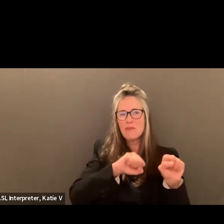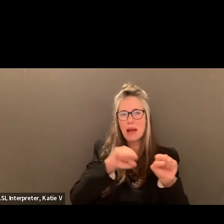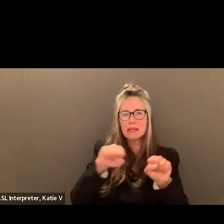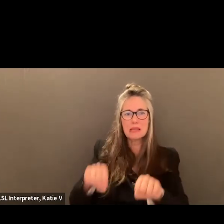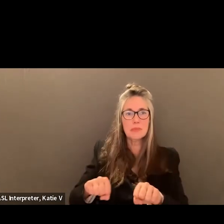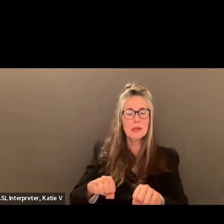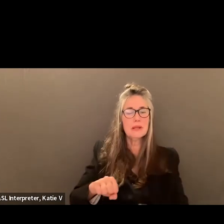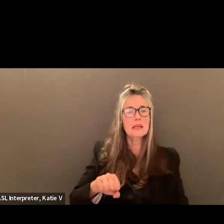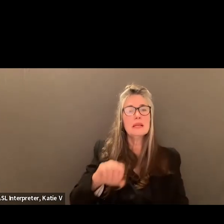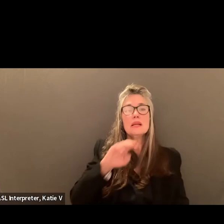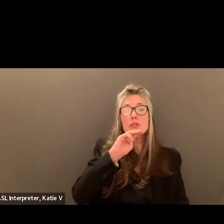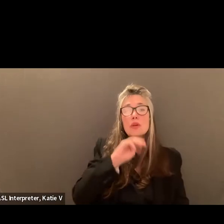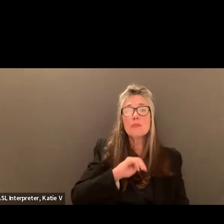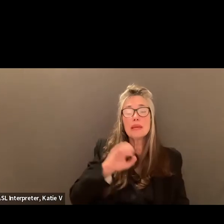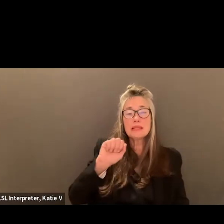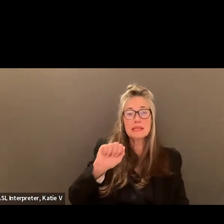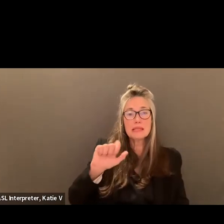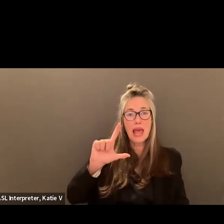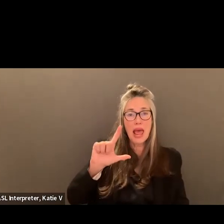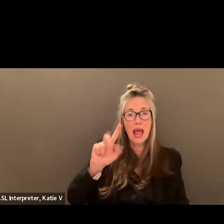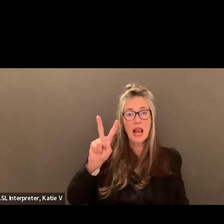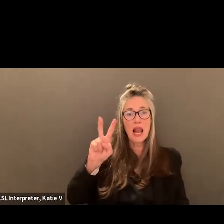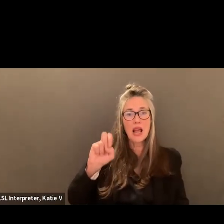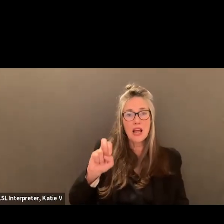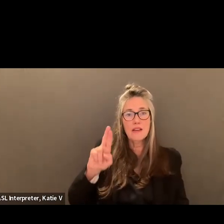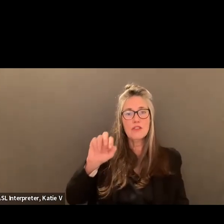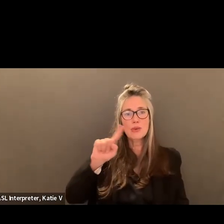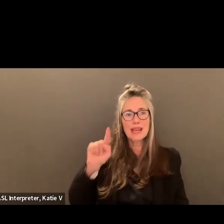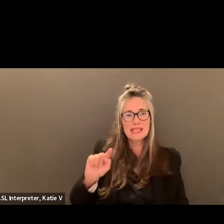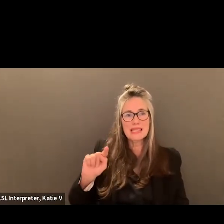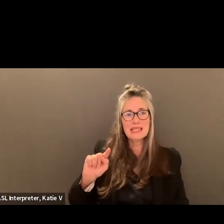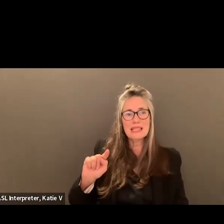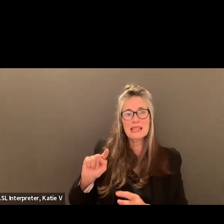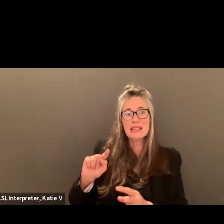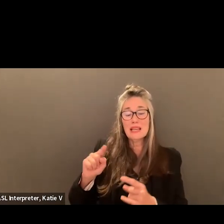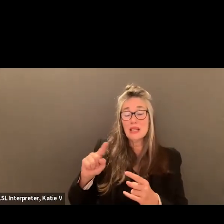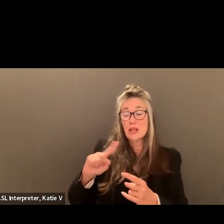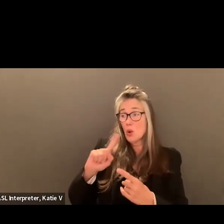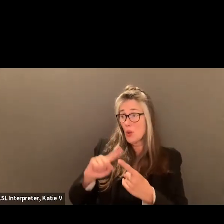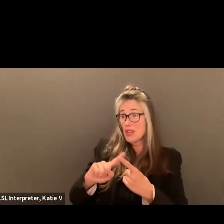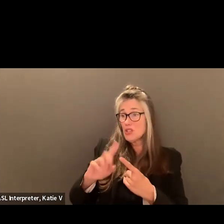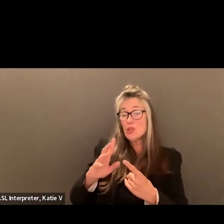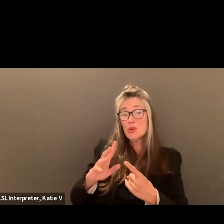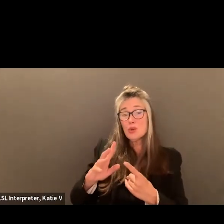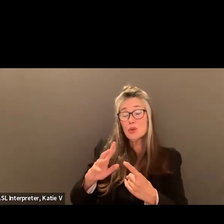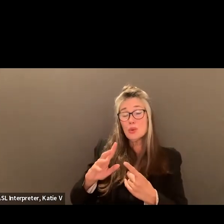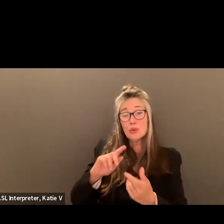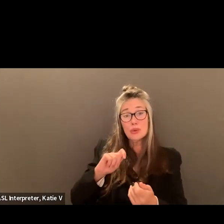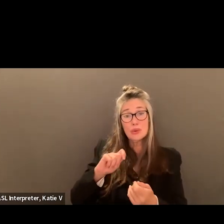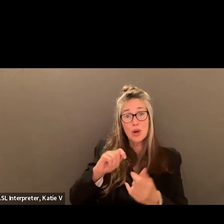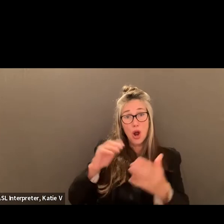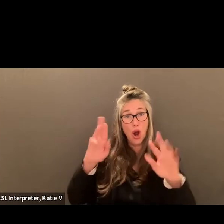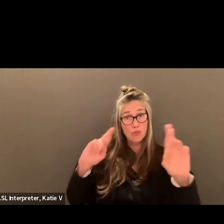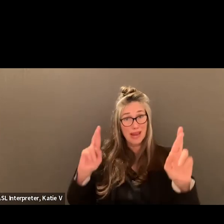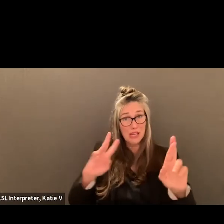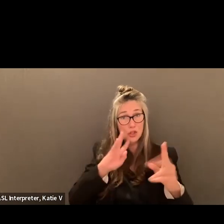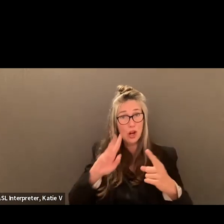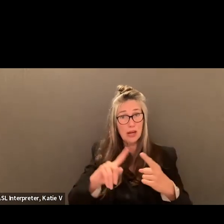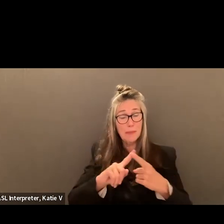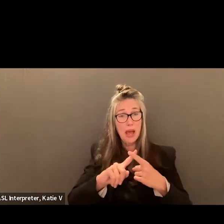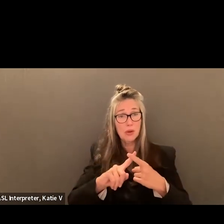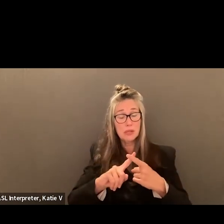When you're ready to transition to the notice for publication, I have a couple of comments on that. Okay.